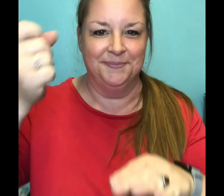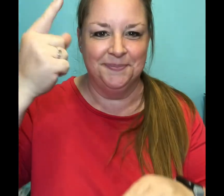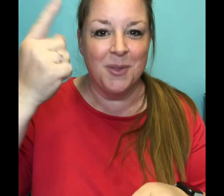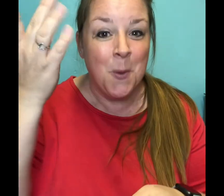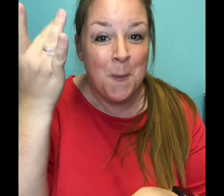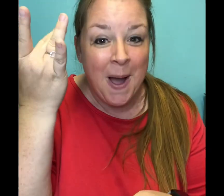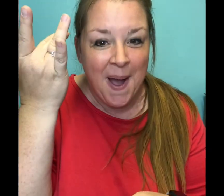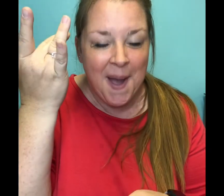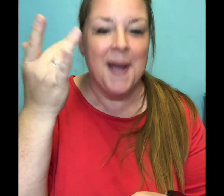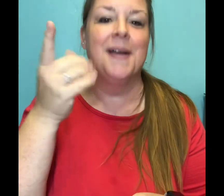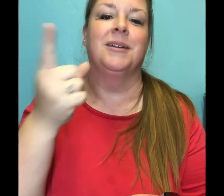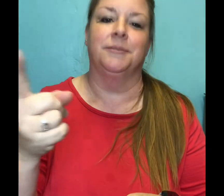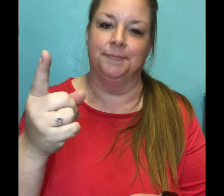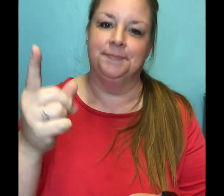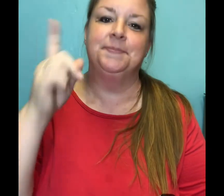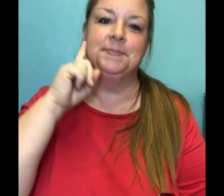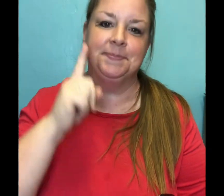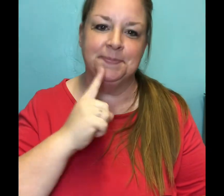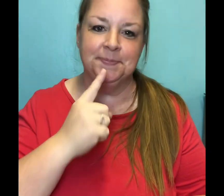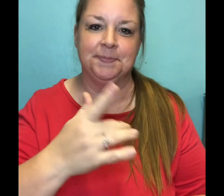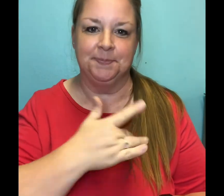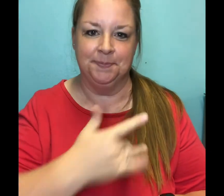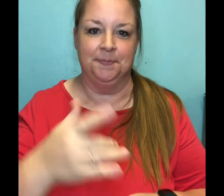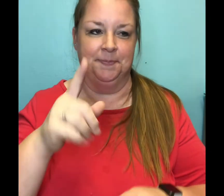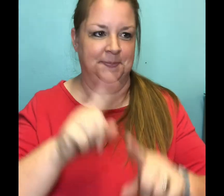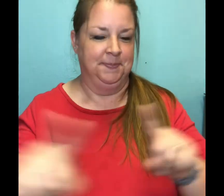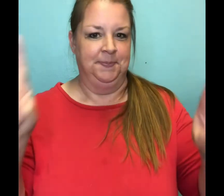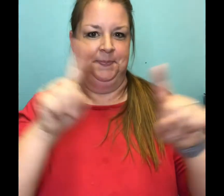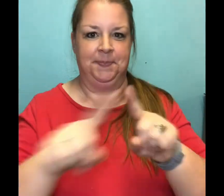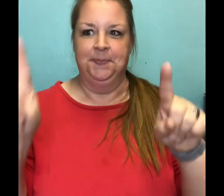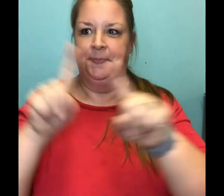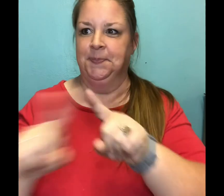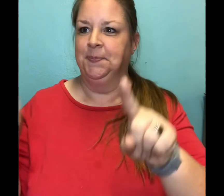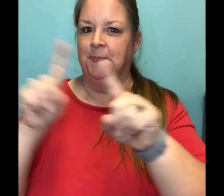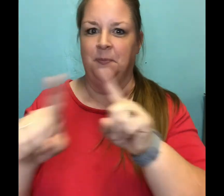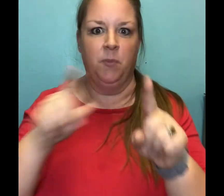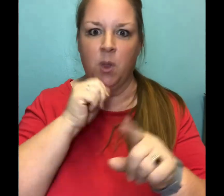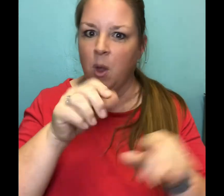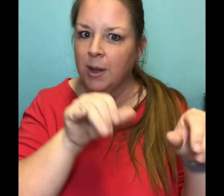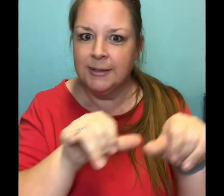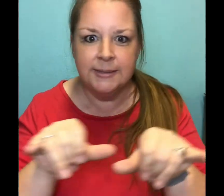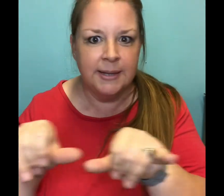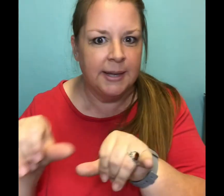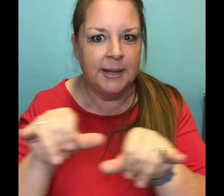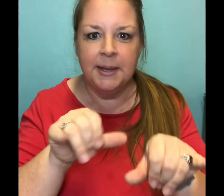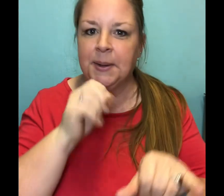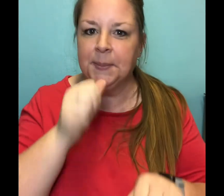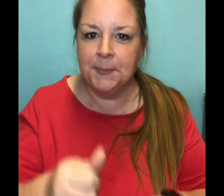We also focus on multi-levels because we find that deaf people are not all exactly the same.